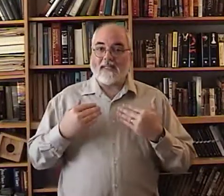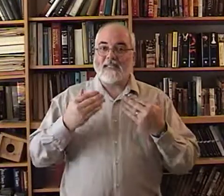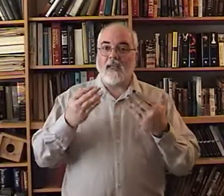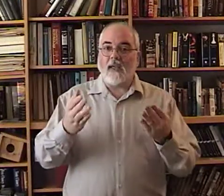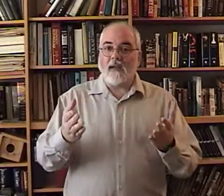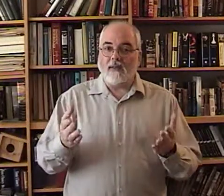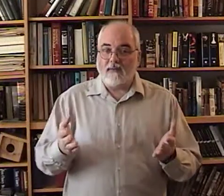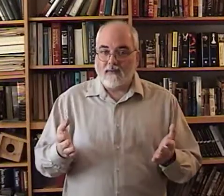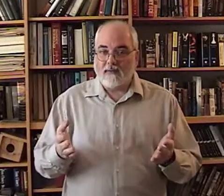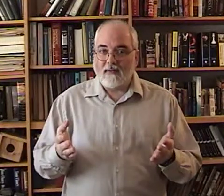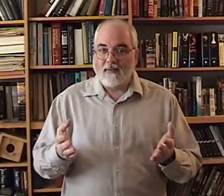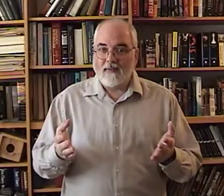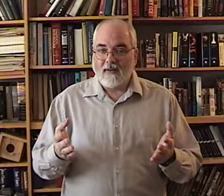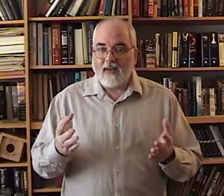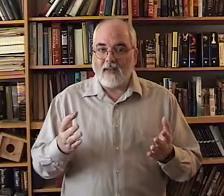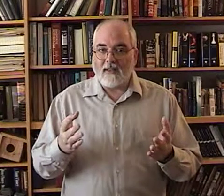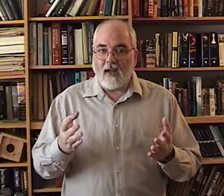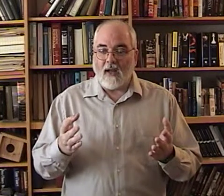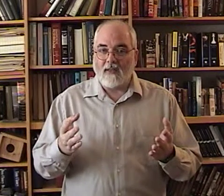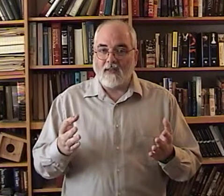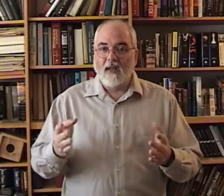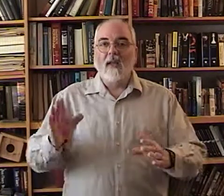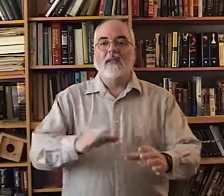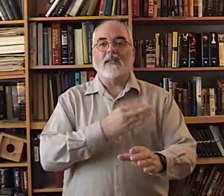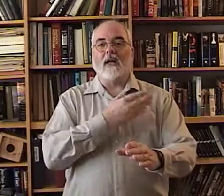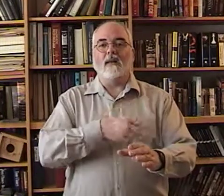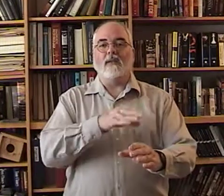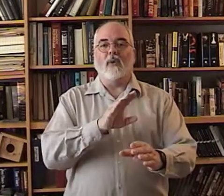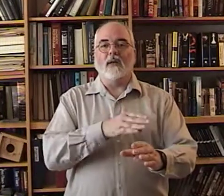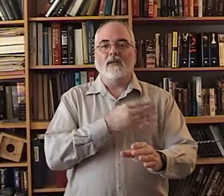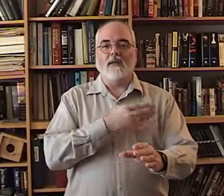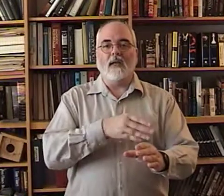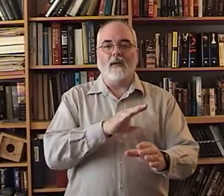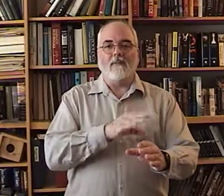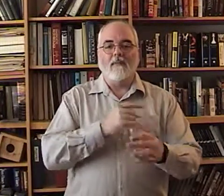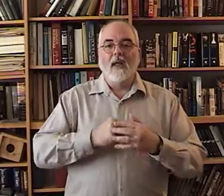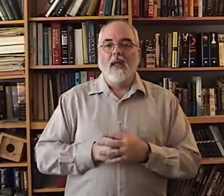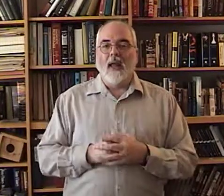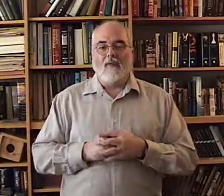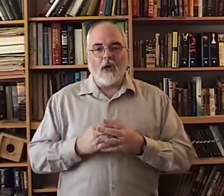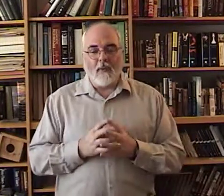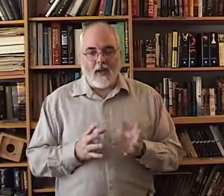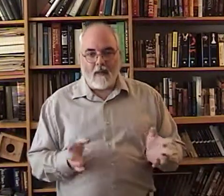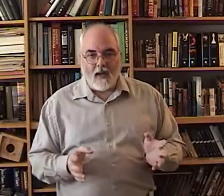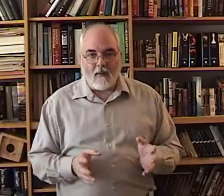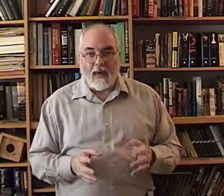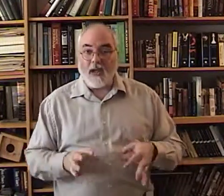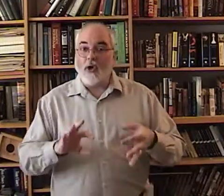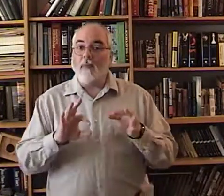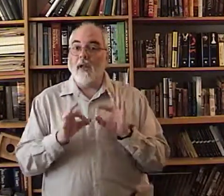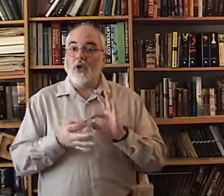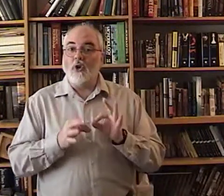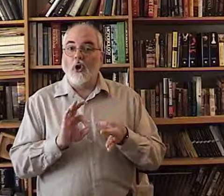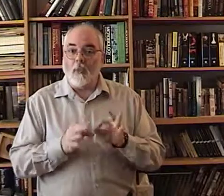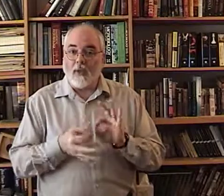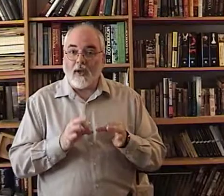singing in signs sign it this way singing if you're going to be coming up and you're going to be interpreting